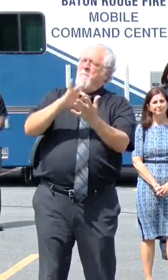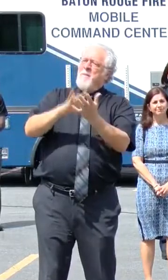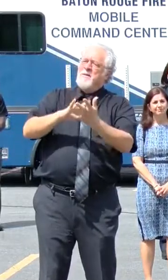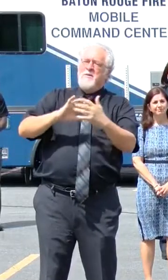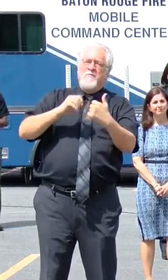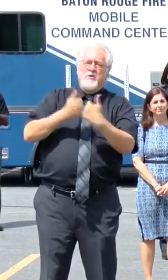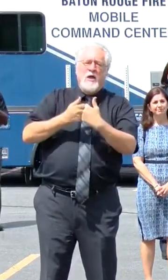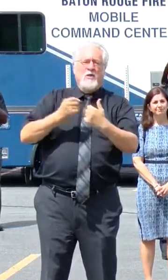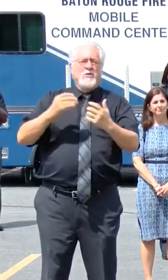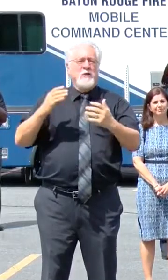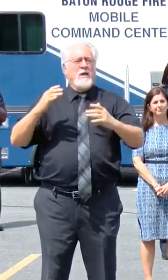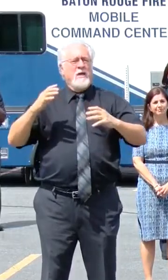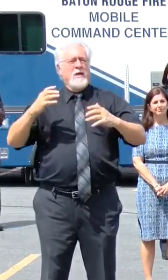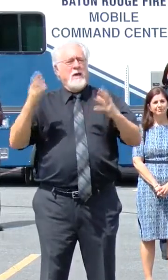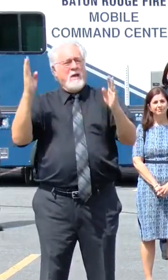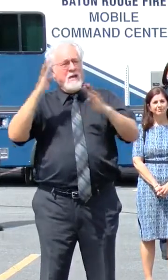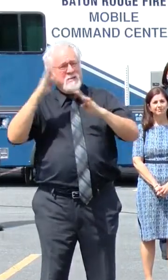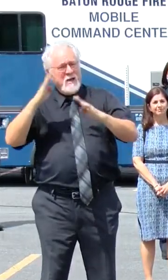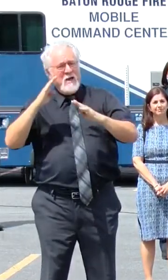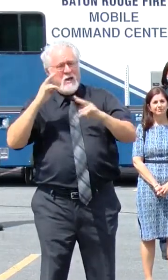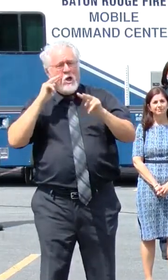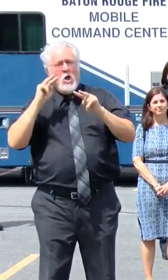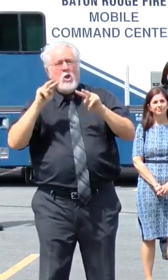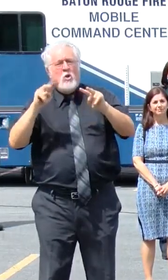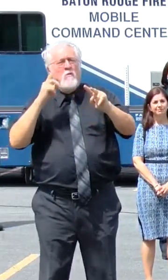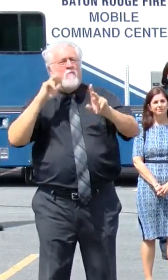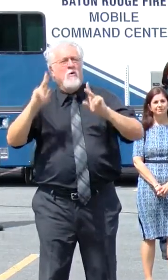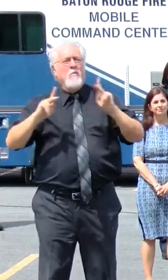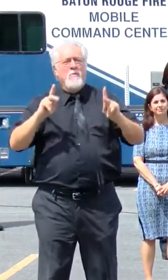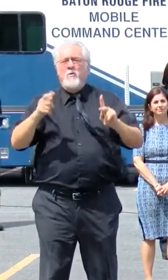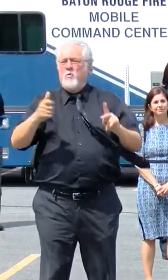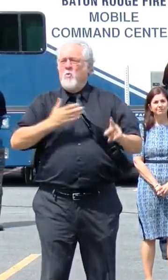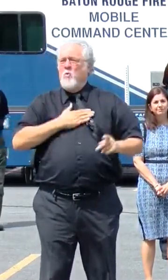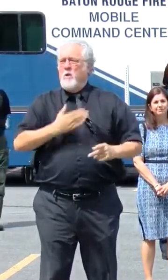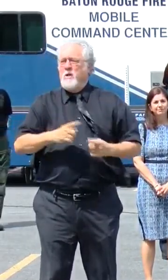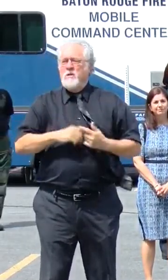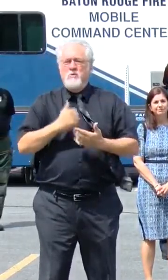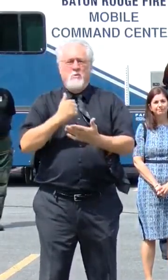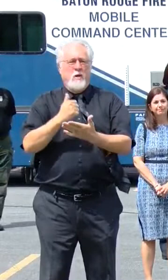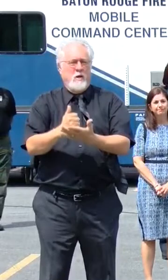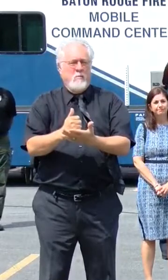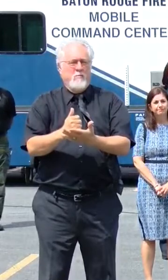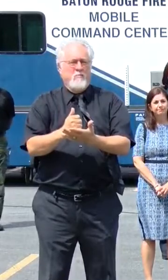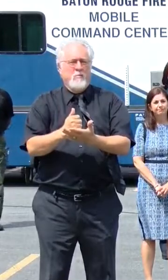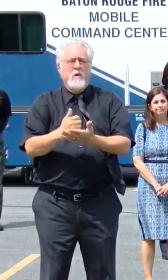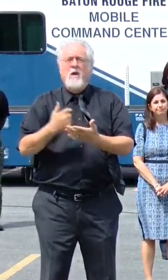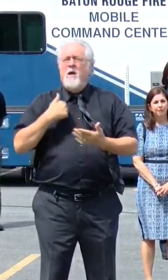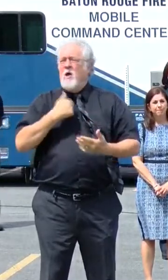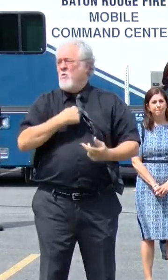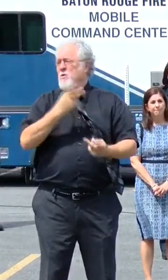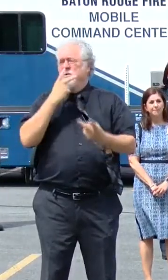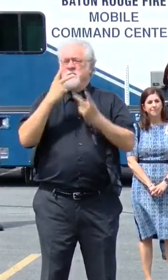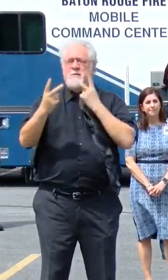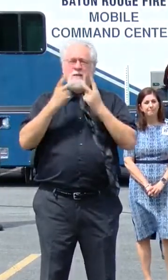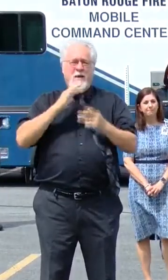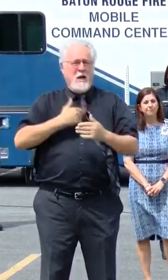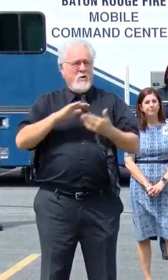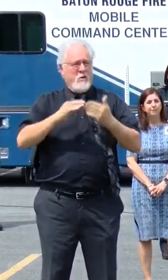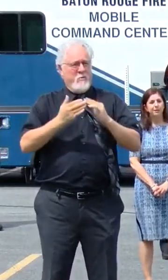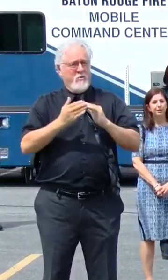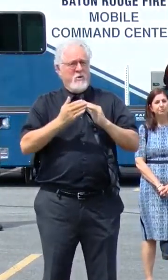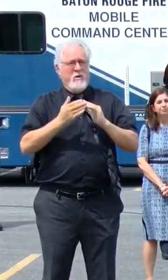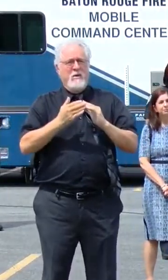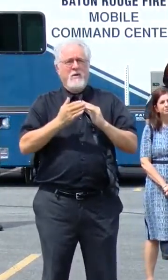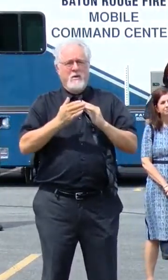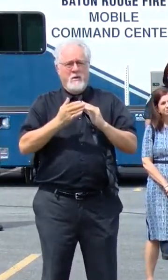anxiety, you should always look for those people who are willing to help. We have seen this in our community, particularly